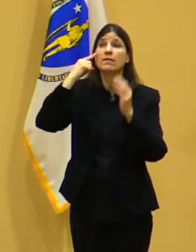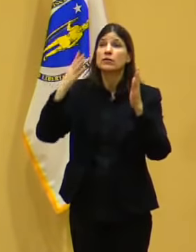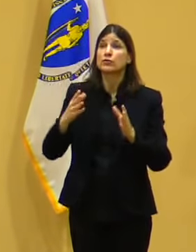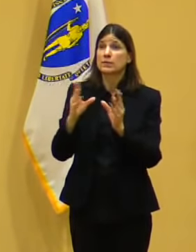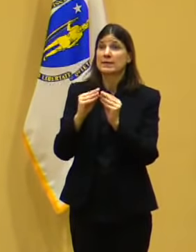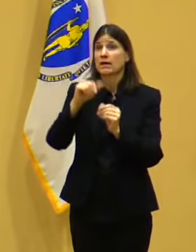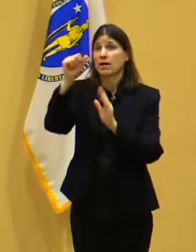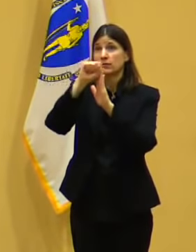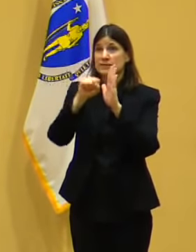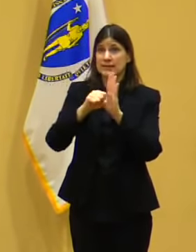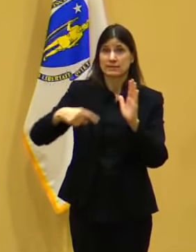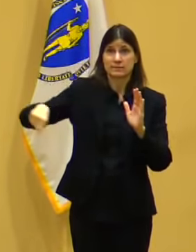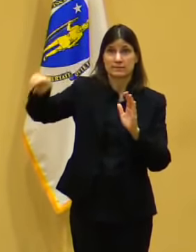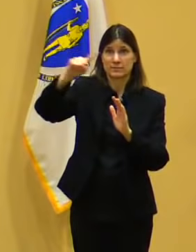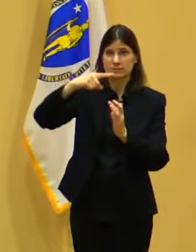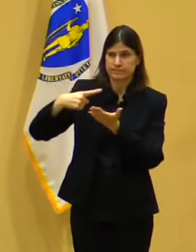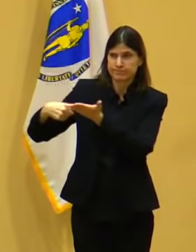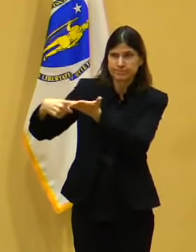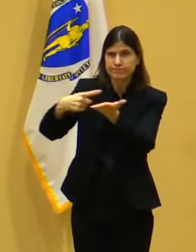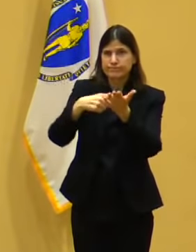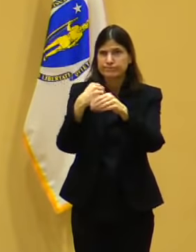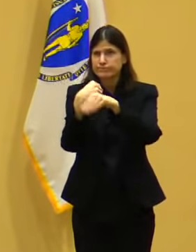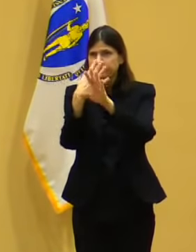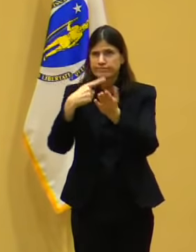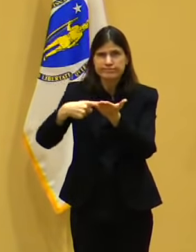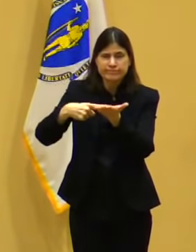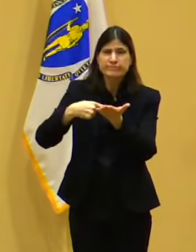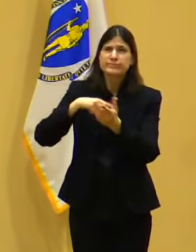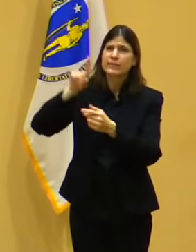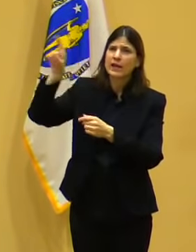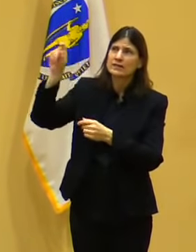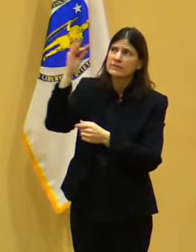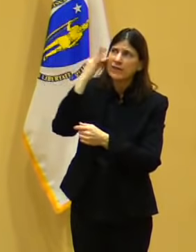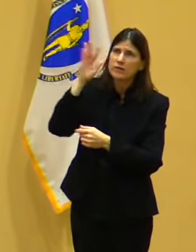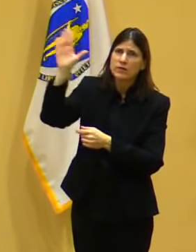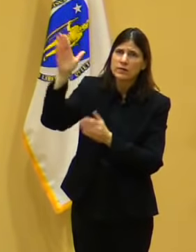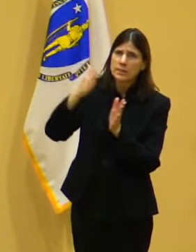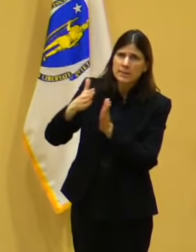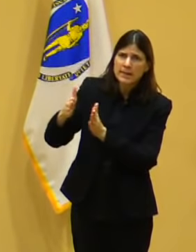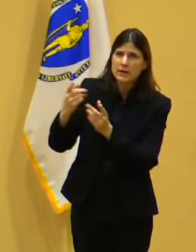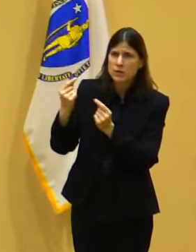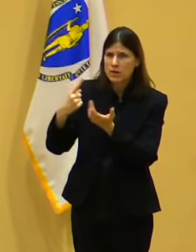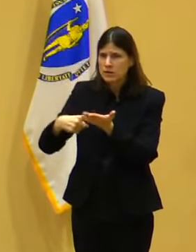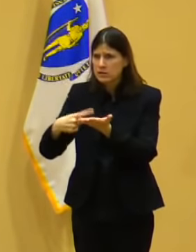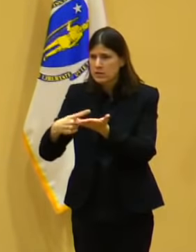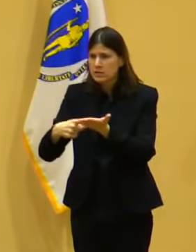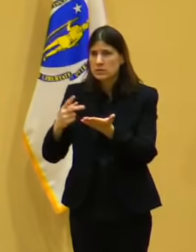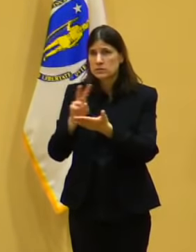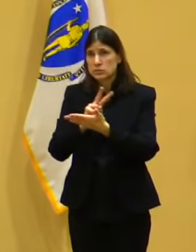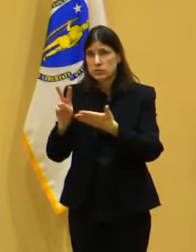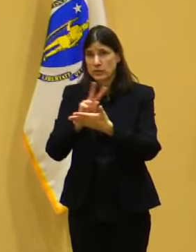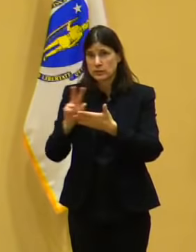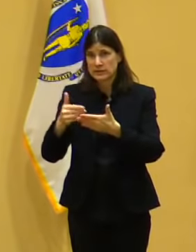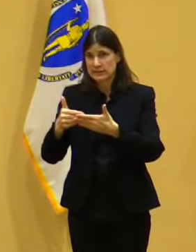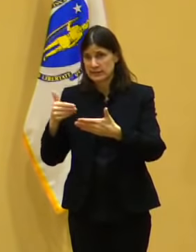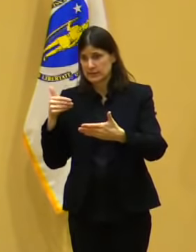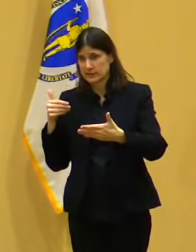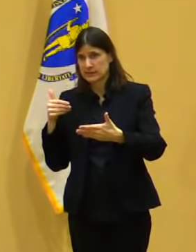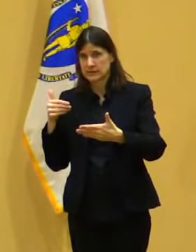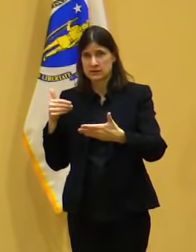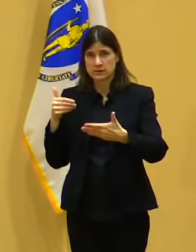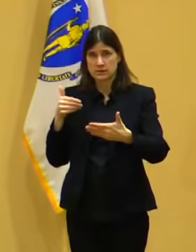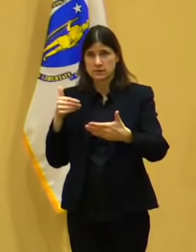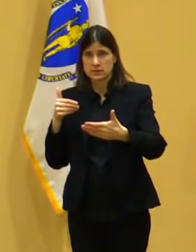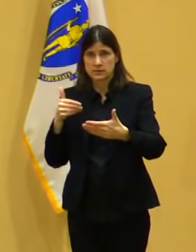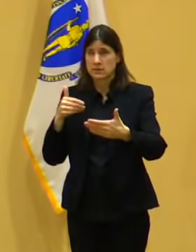like, kind of the question Charmin was asking. Like, how far out, you know, we're all building capacity.